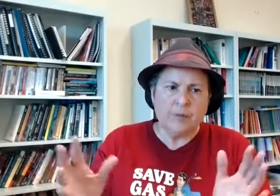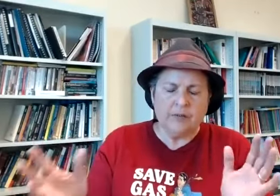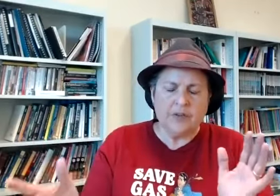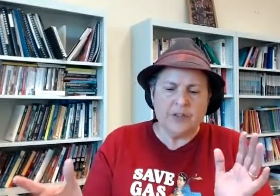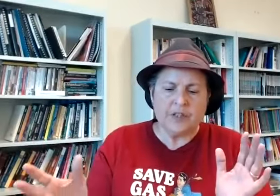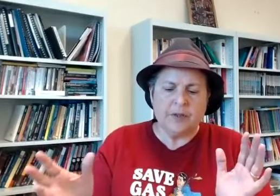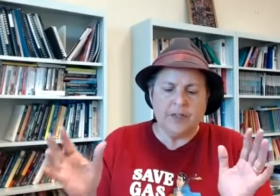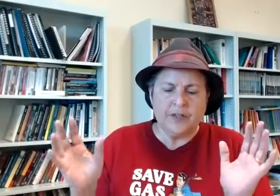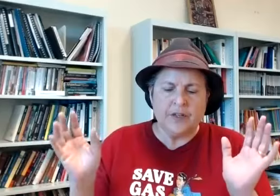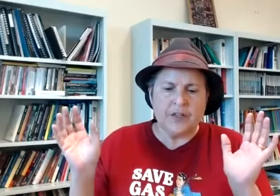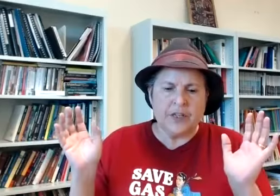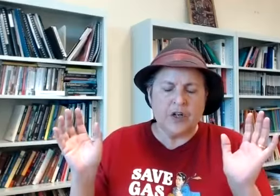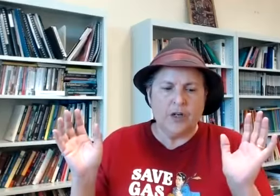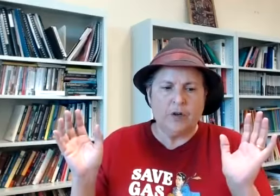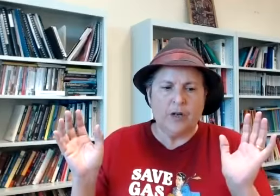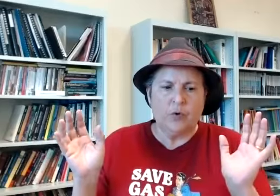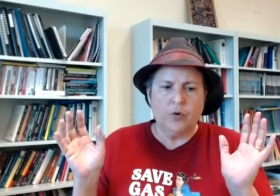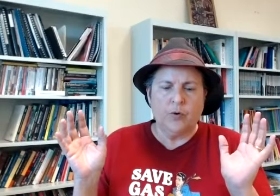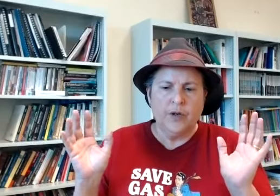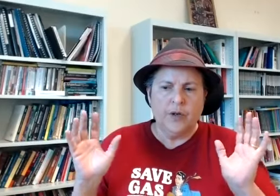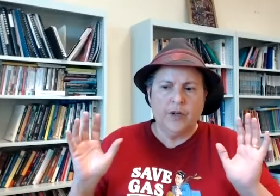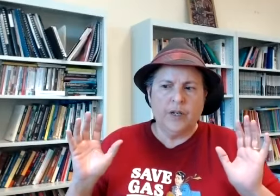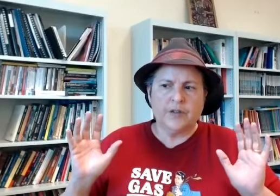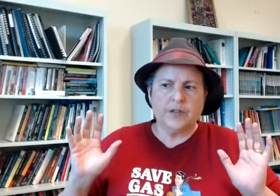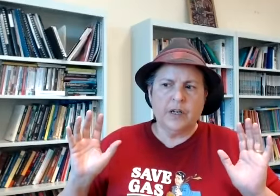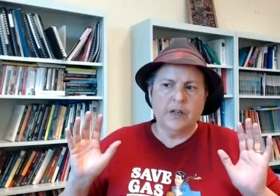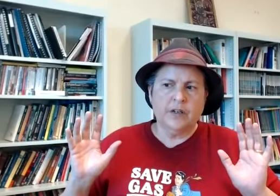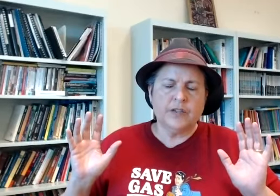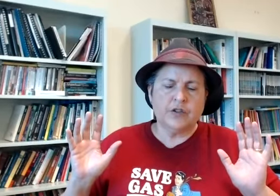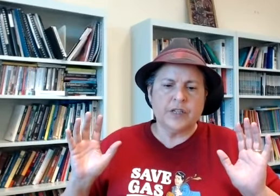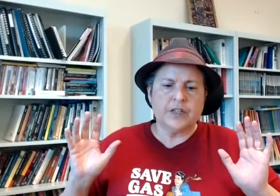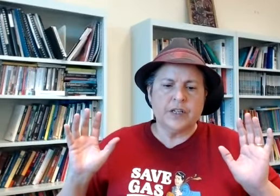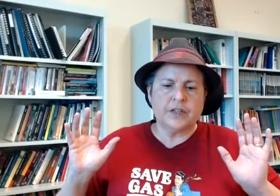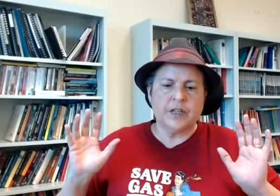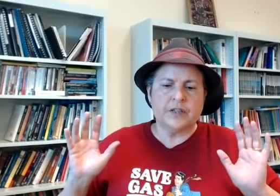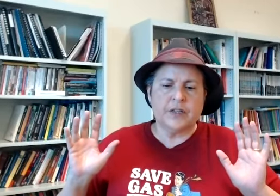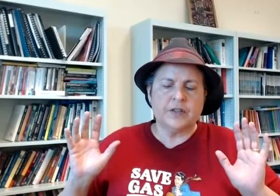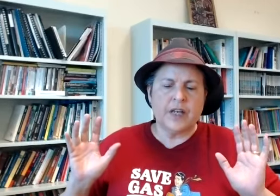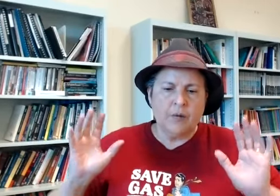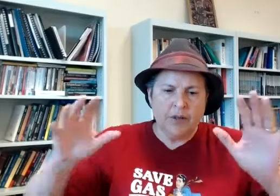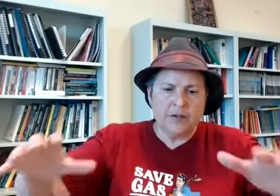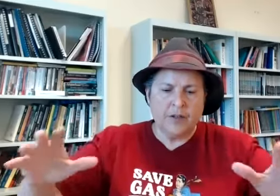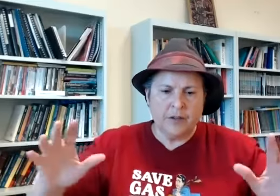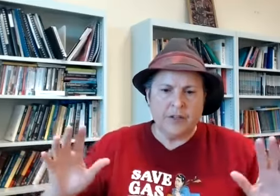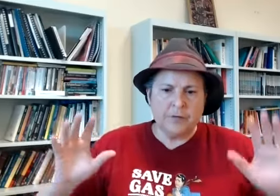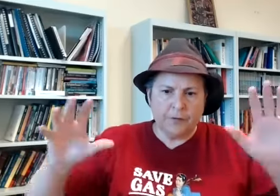relevant to disability so it's it's kind of like well it's uh it's interesting it's it's it's it's there where the the the different